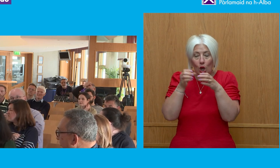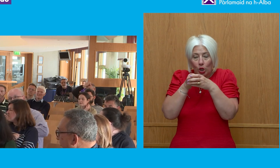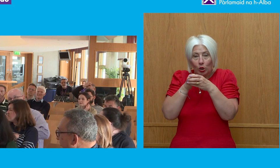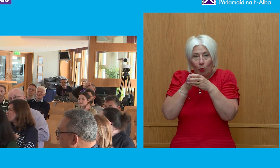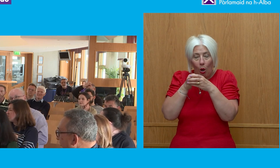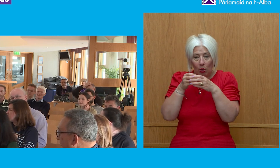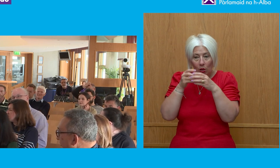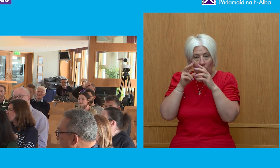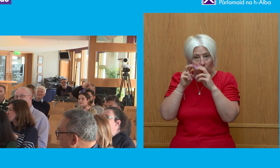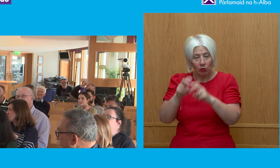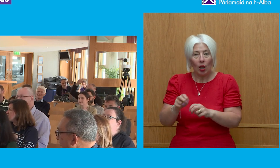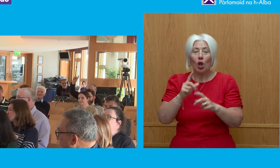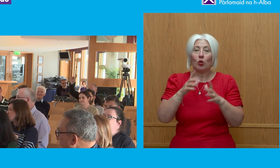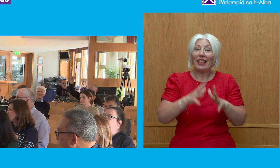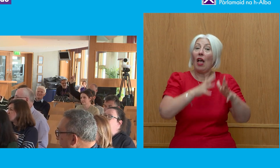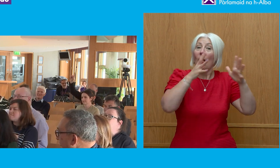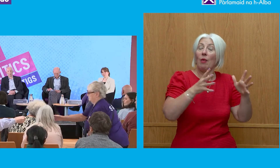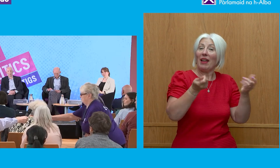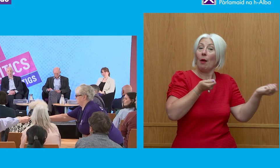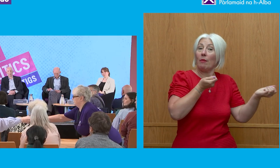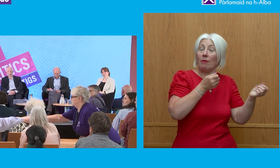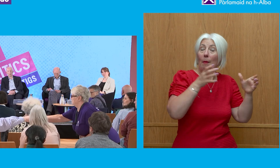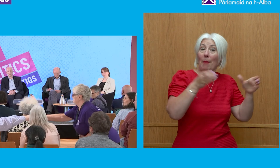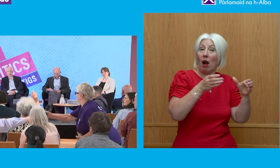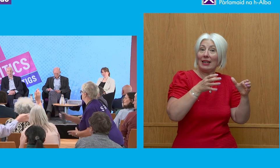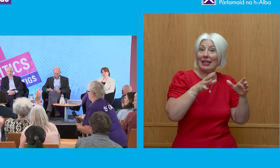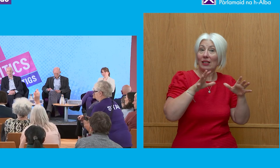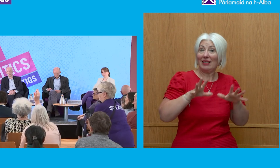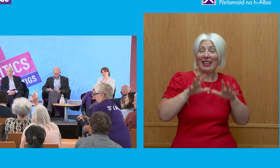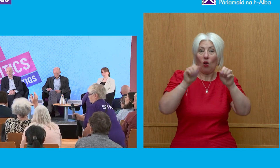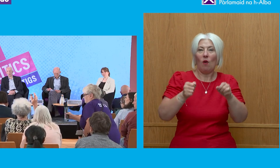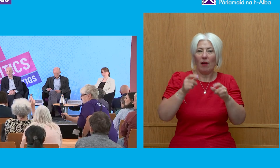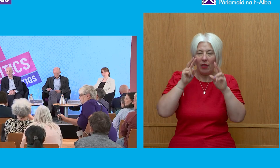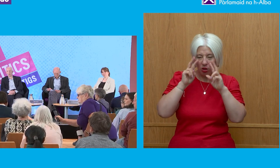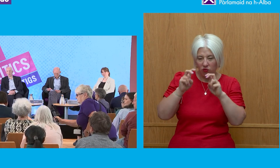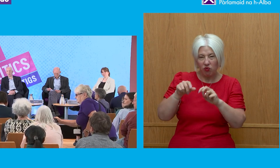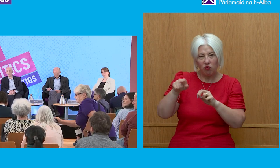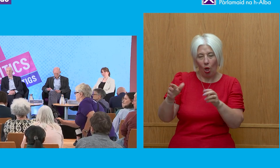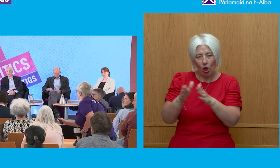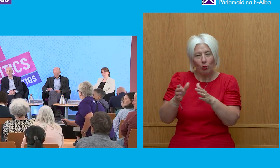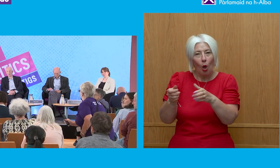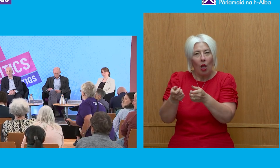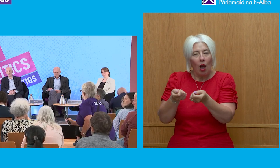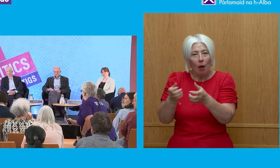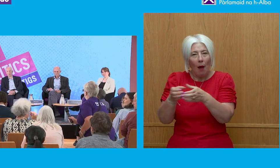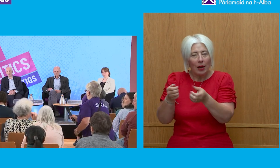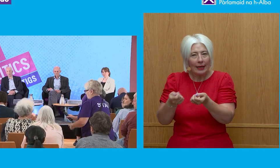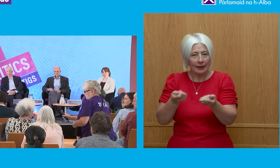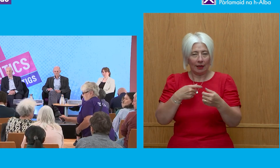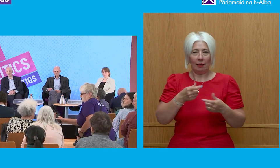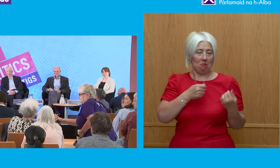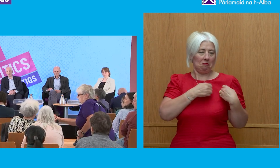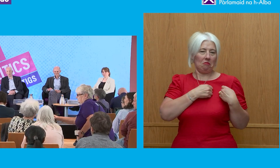they're making up all the rules. Governing themselves. The lady in front with glasses or... No, start... Yeah,